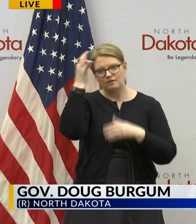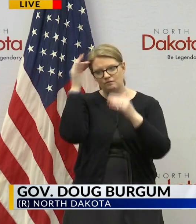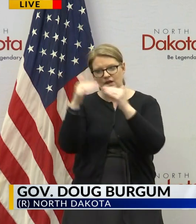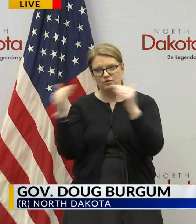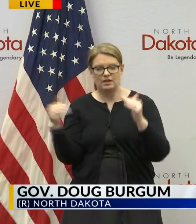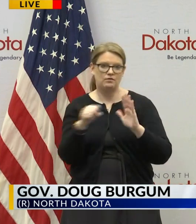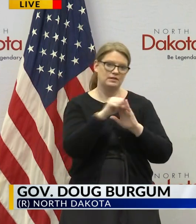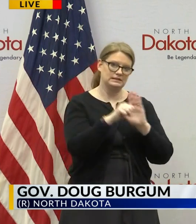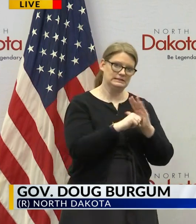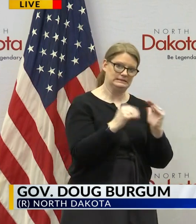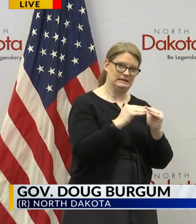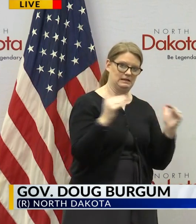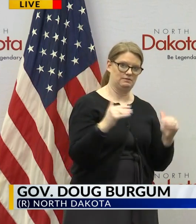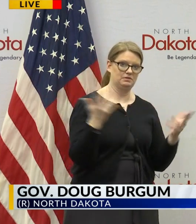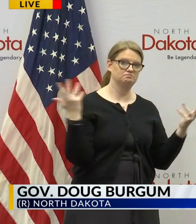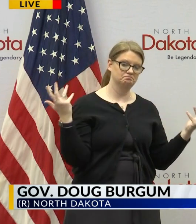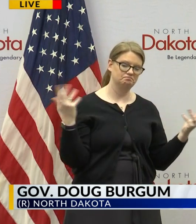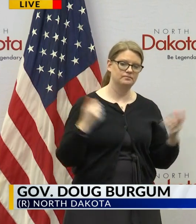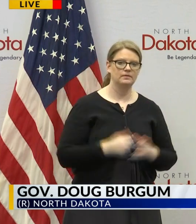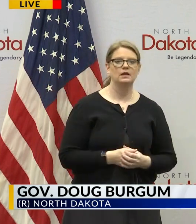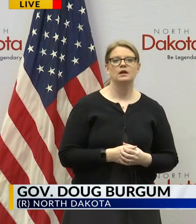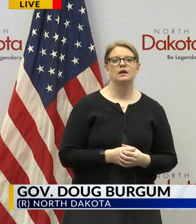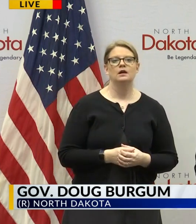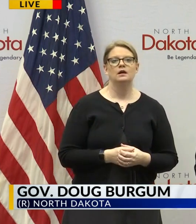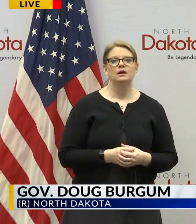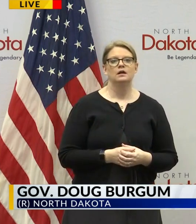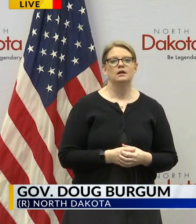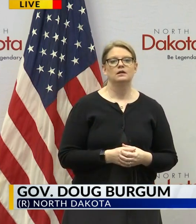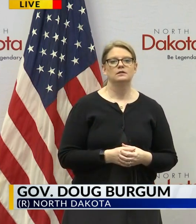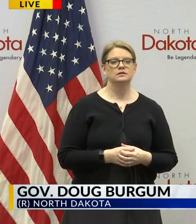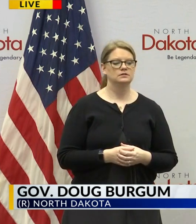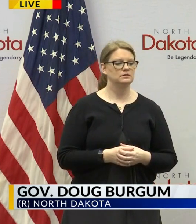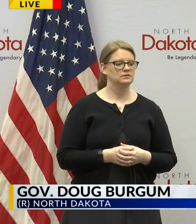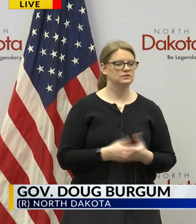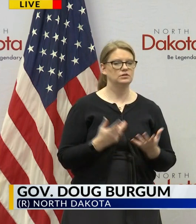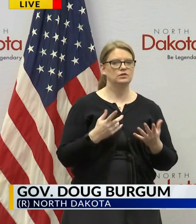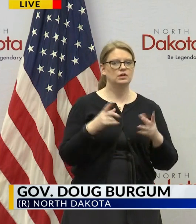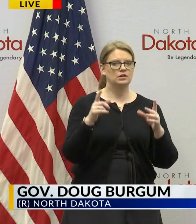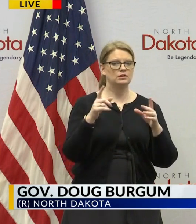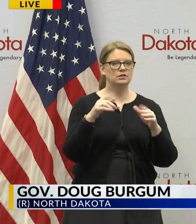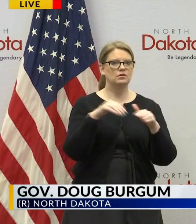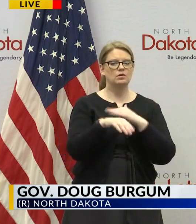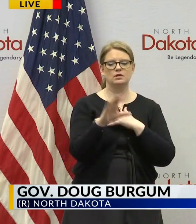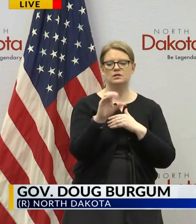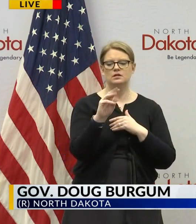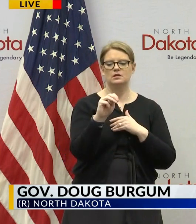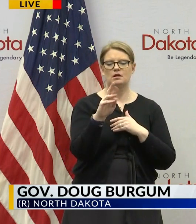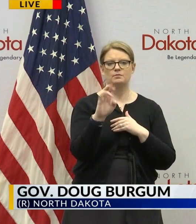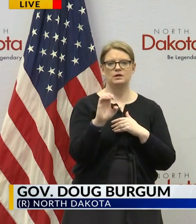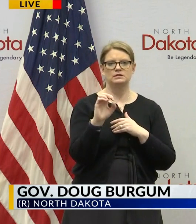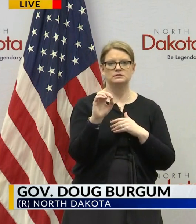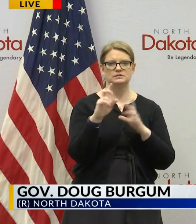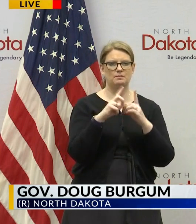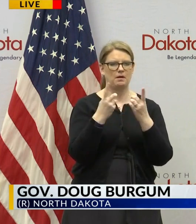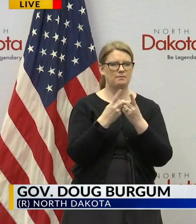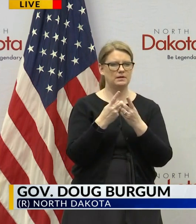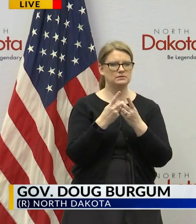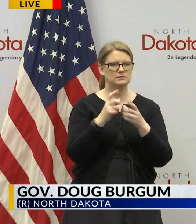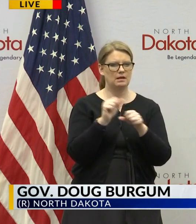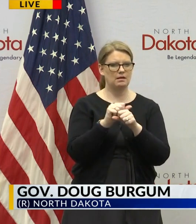level okay to learn more about this you can visit the Commerce Department's employer page